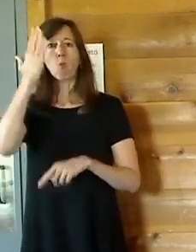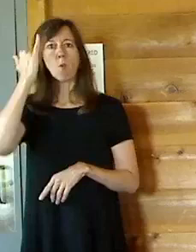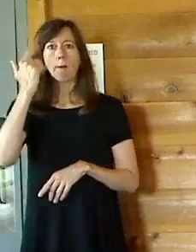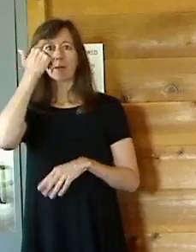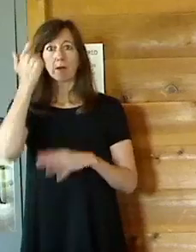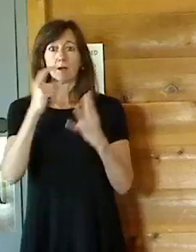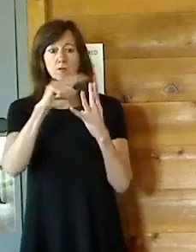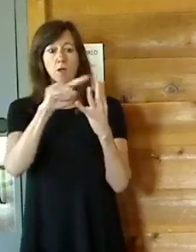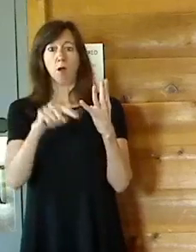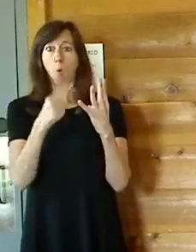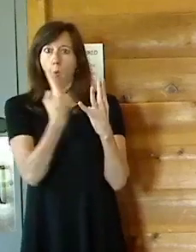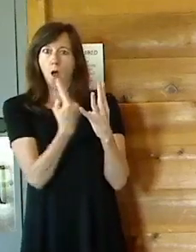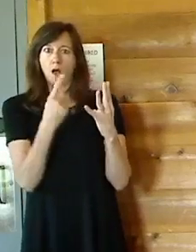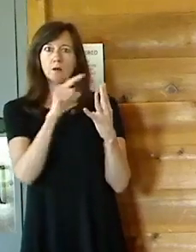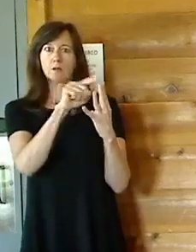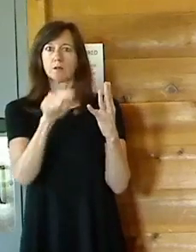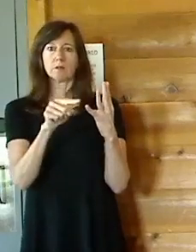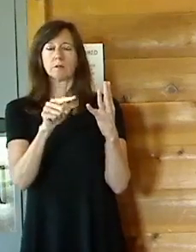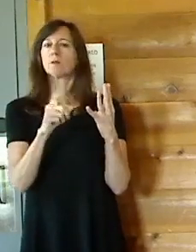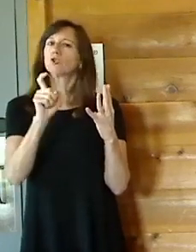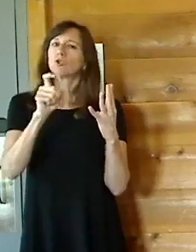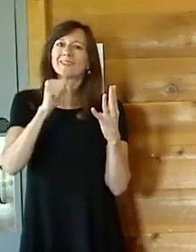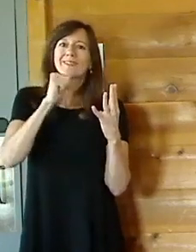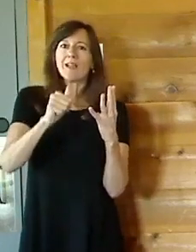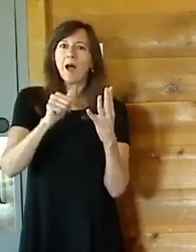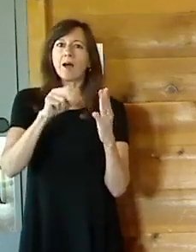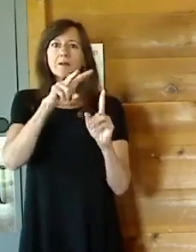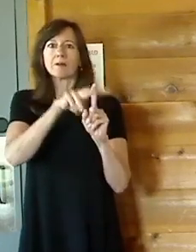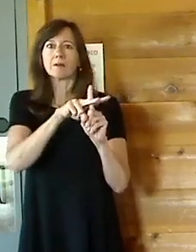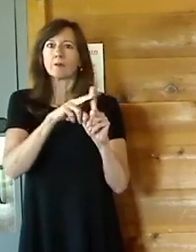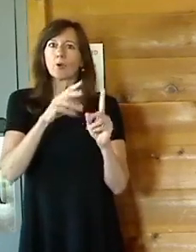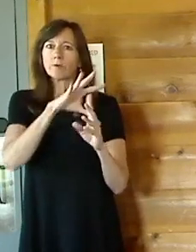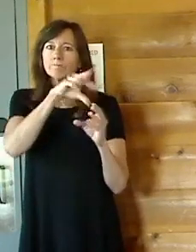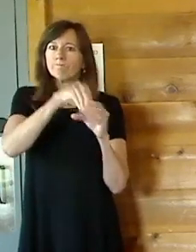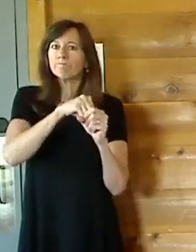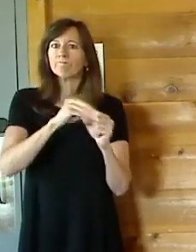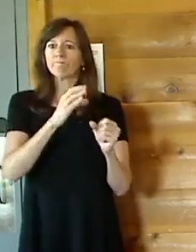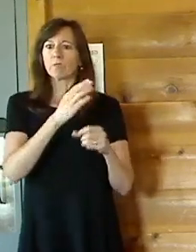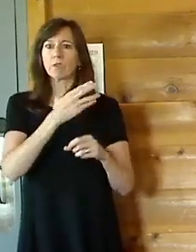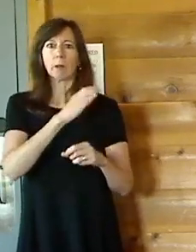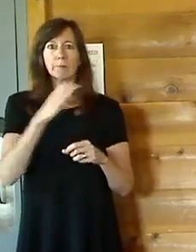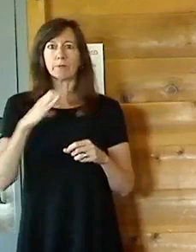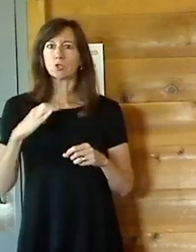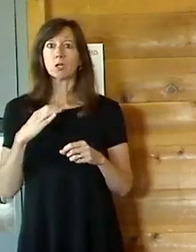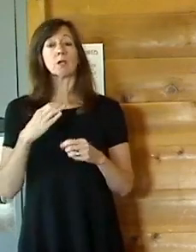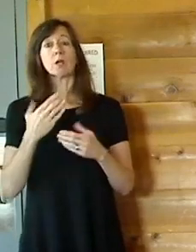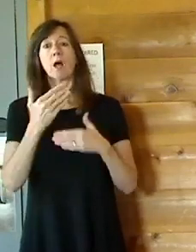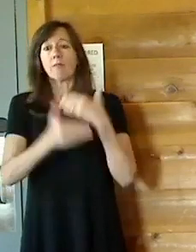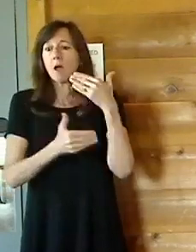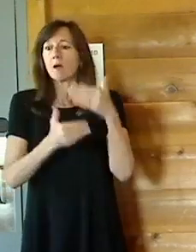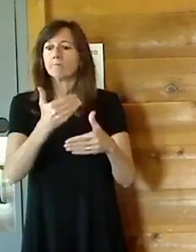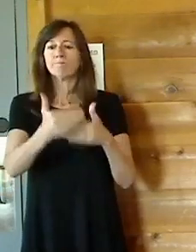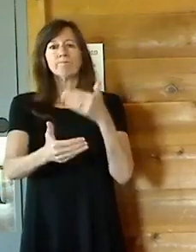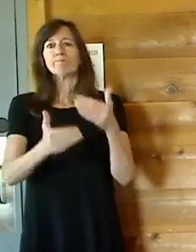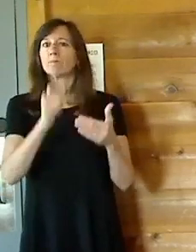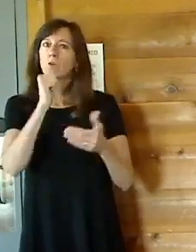not eligible to be appointed, and therefore the actions subsequent were never taken appropriately and therefore were